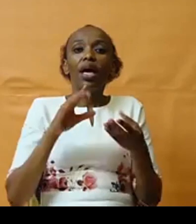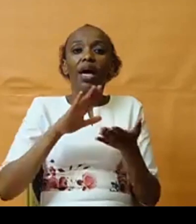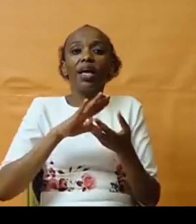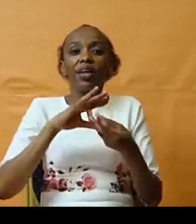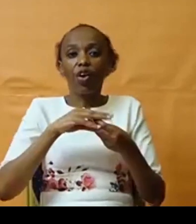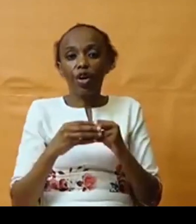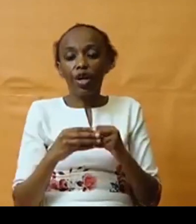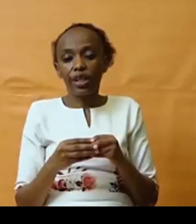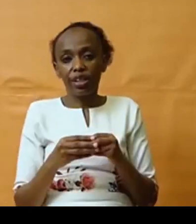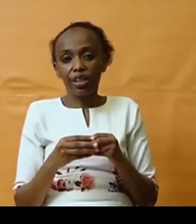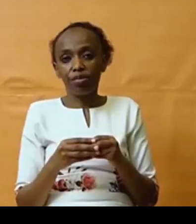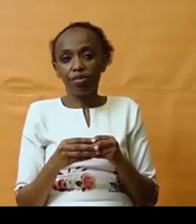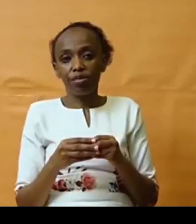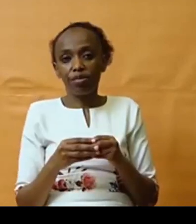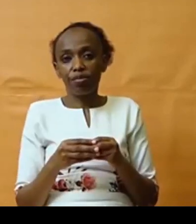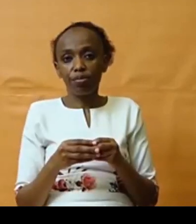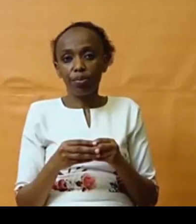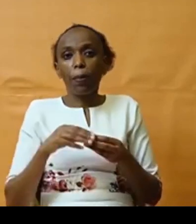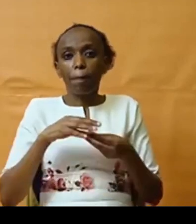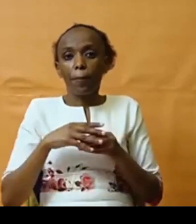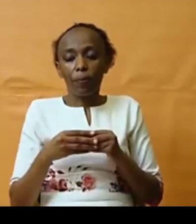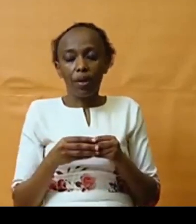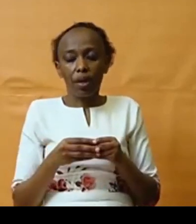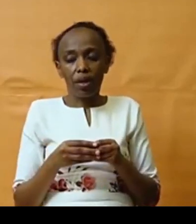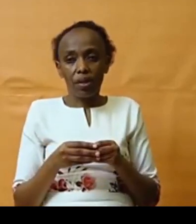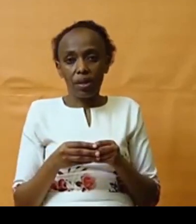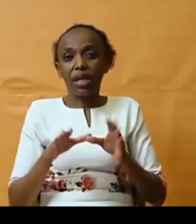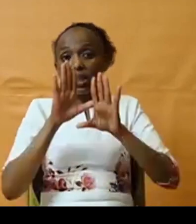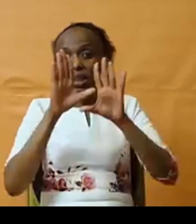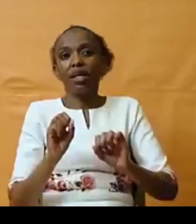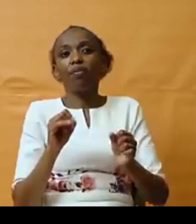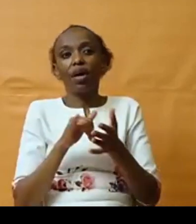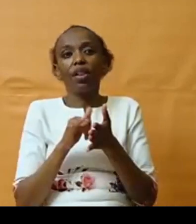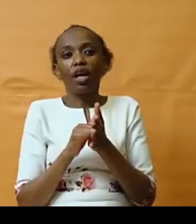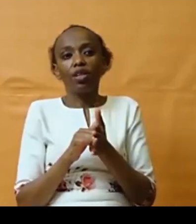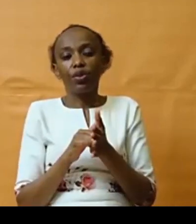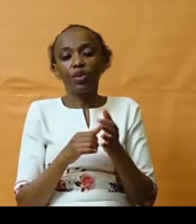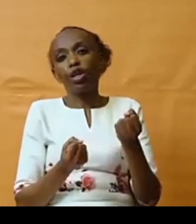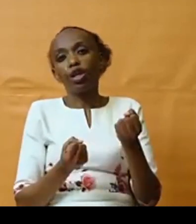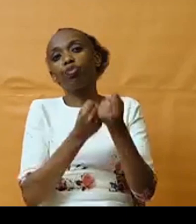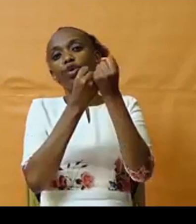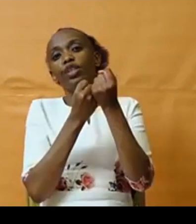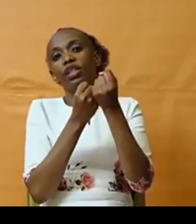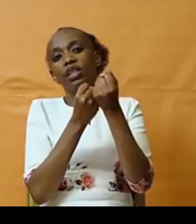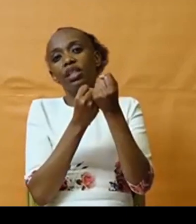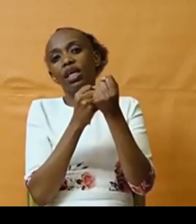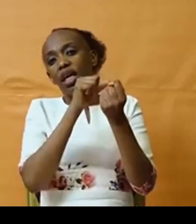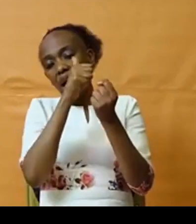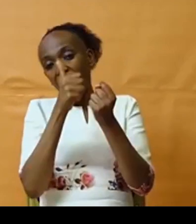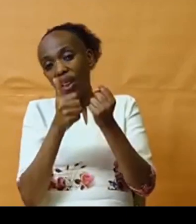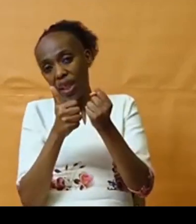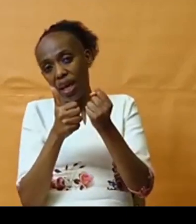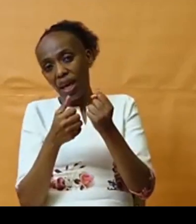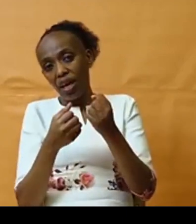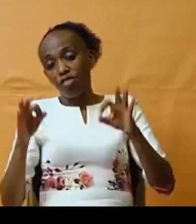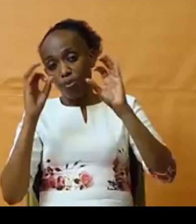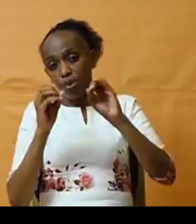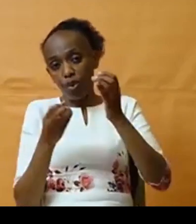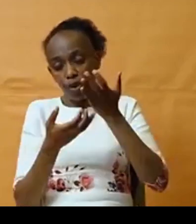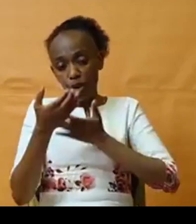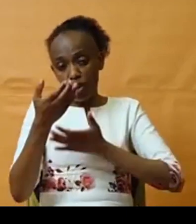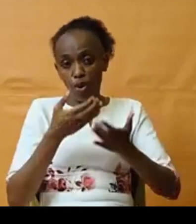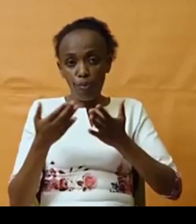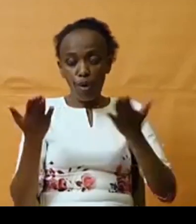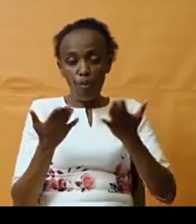a system that is going to support the informal economy, where we